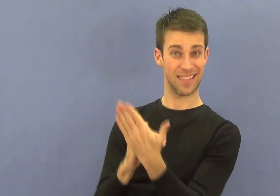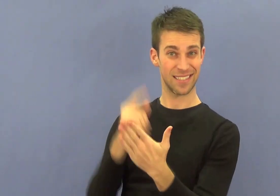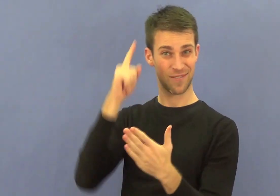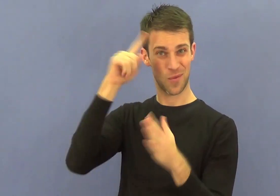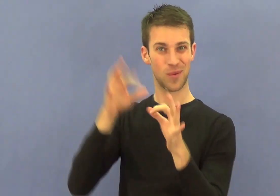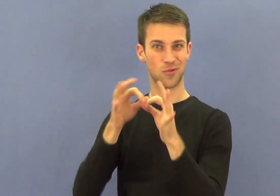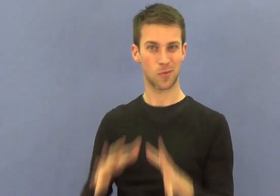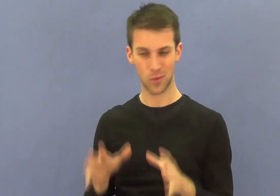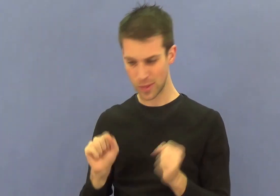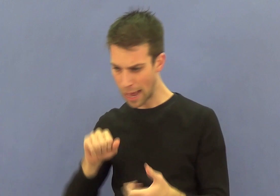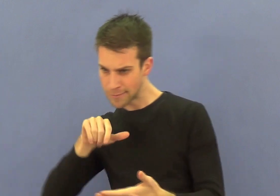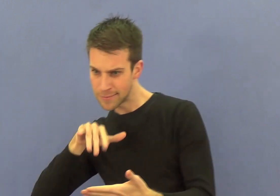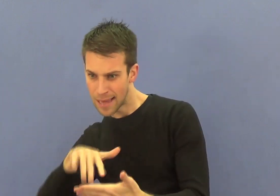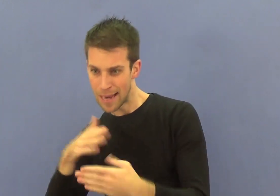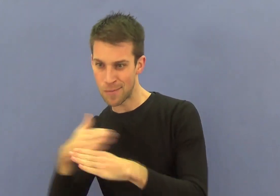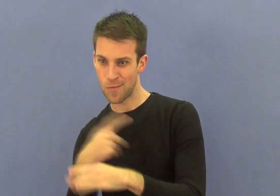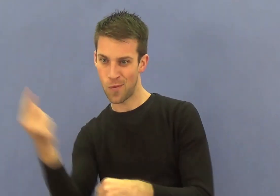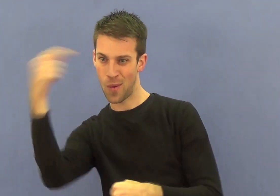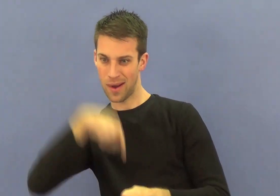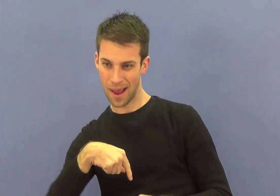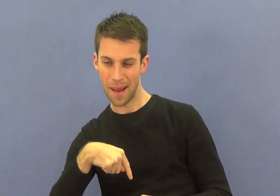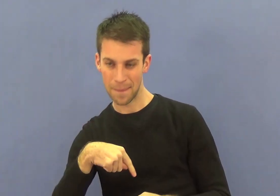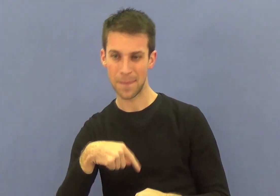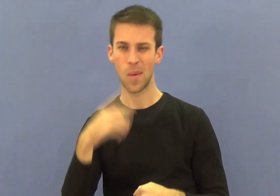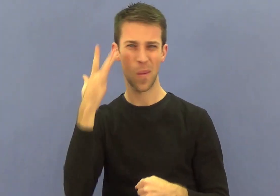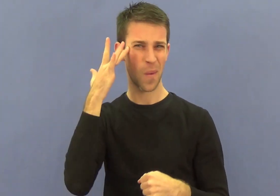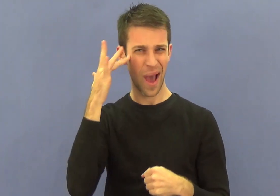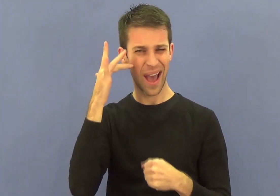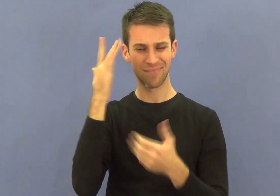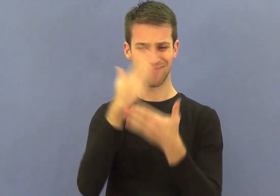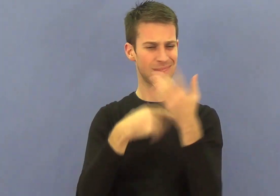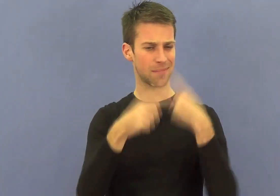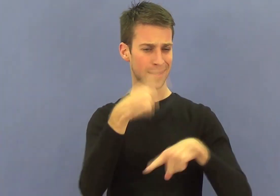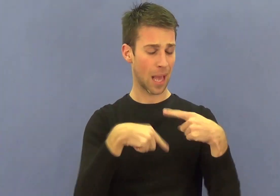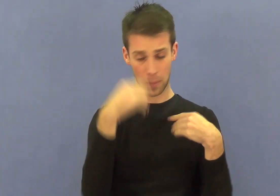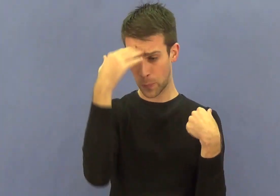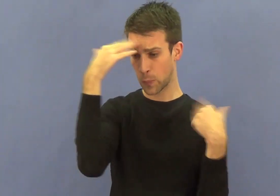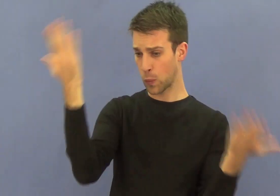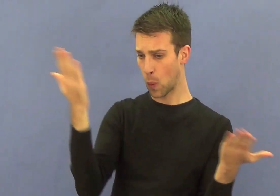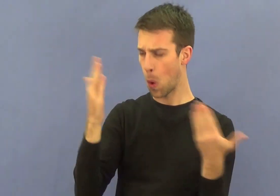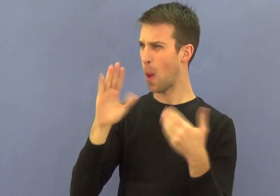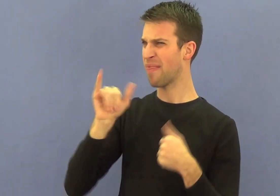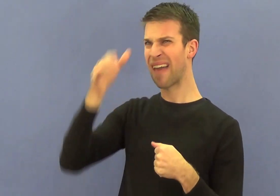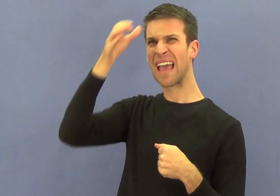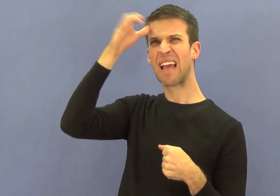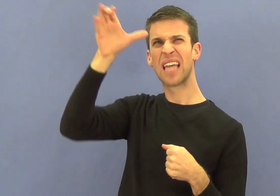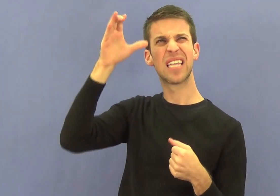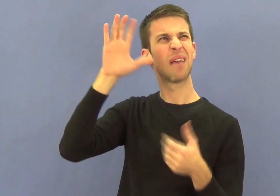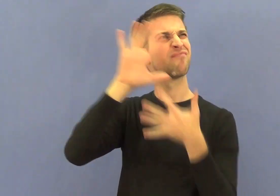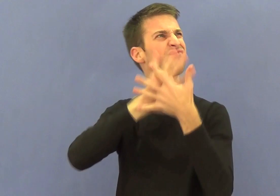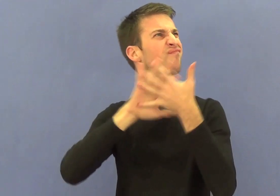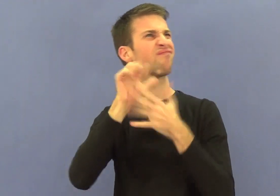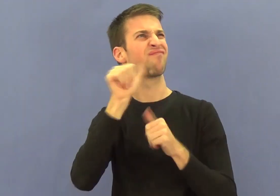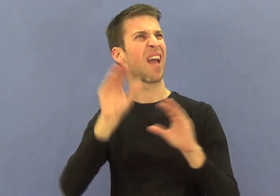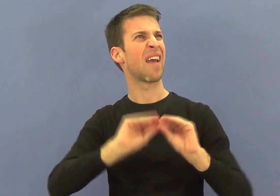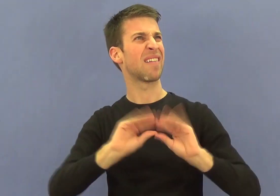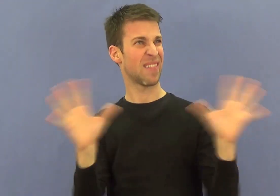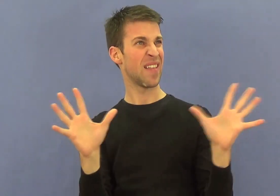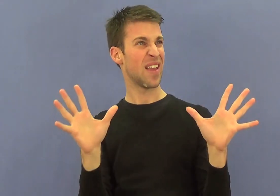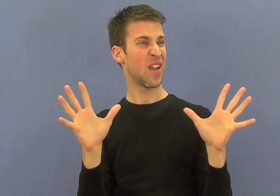This resource can not only benefit interpreters, but anyone with a general curiosity for